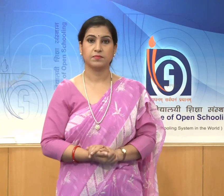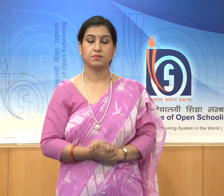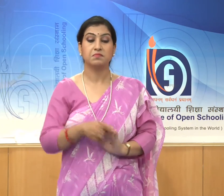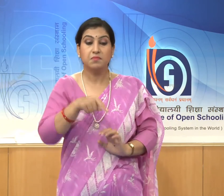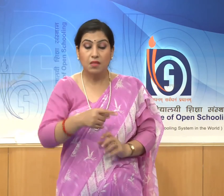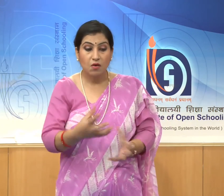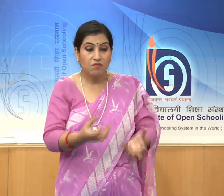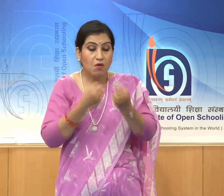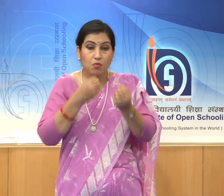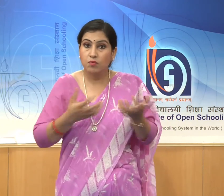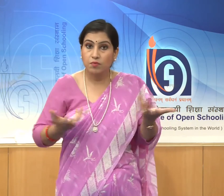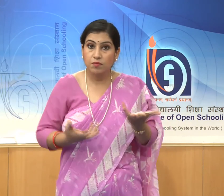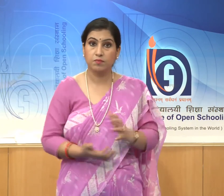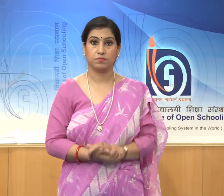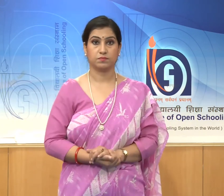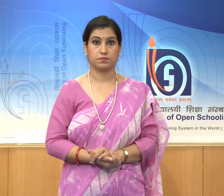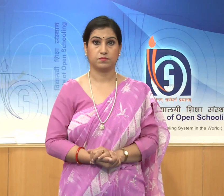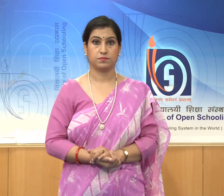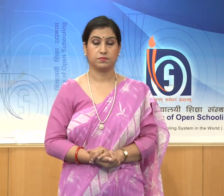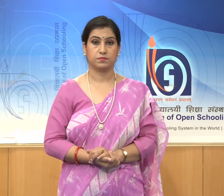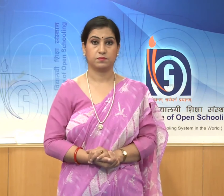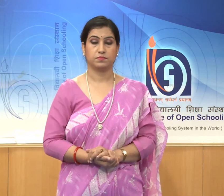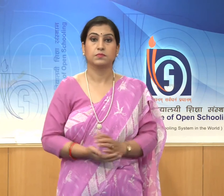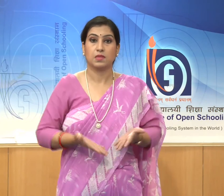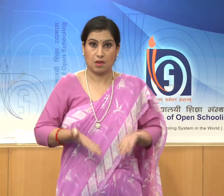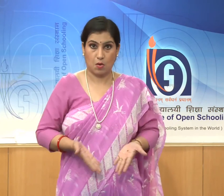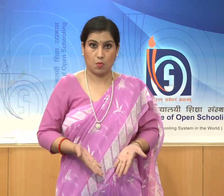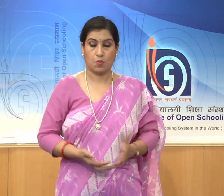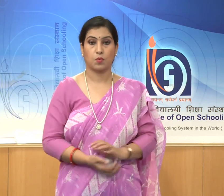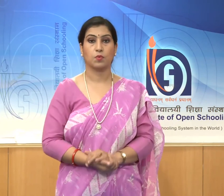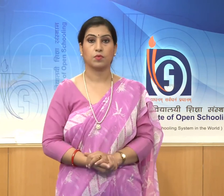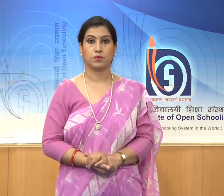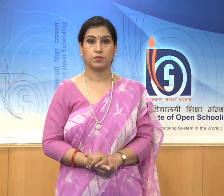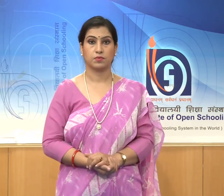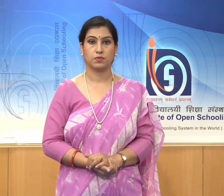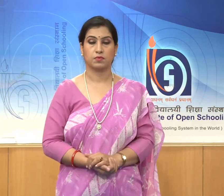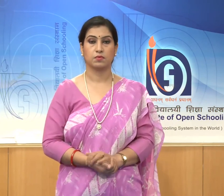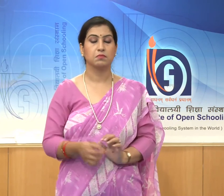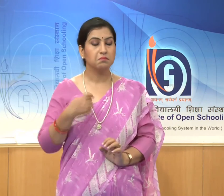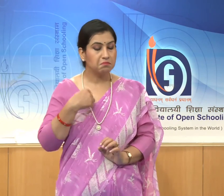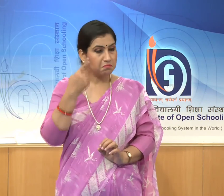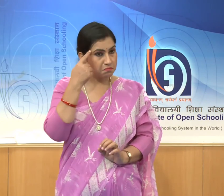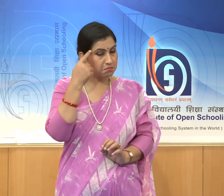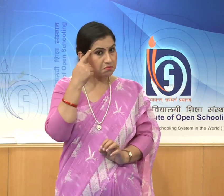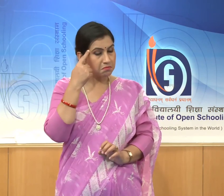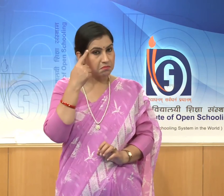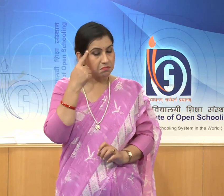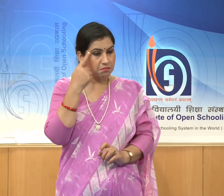is enough for us to